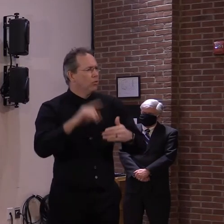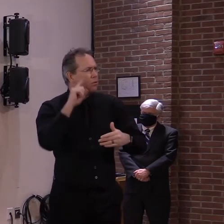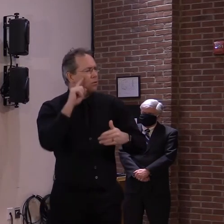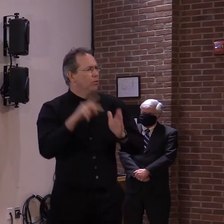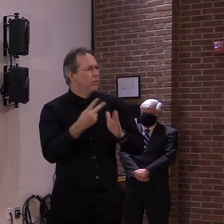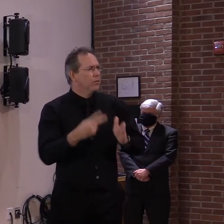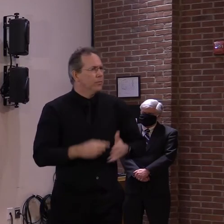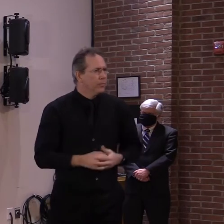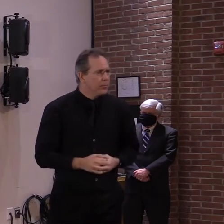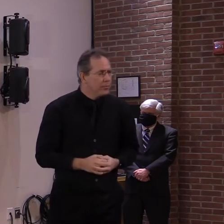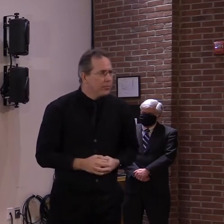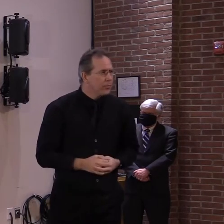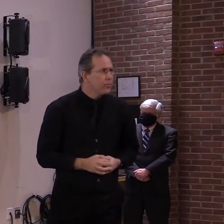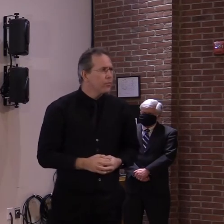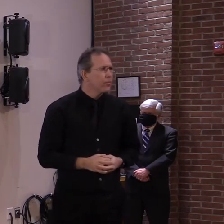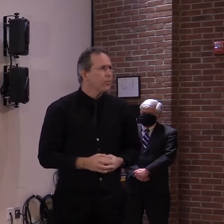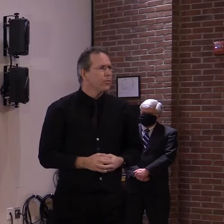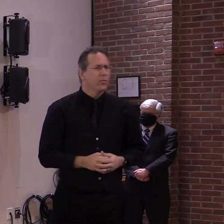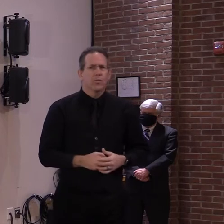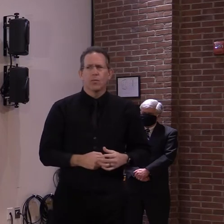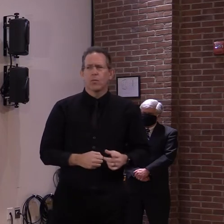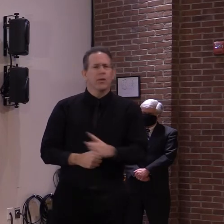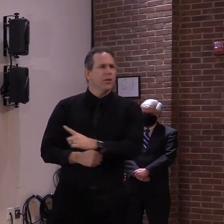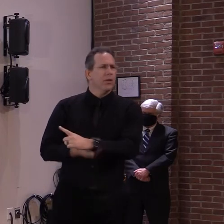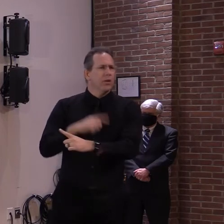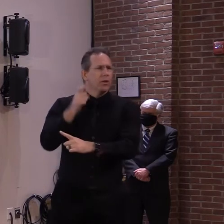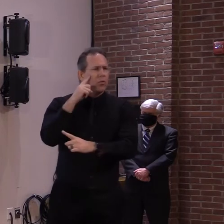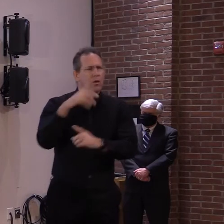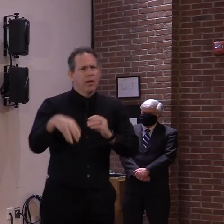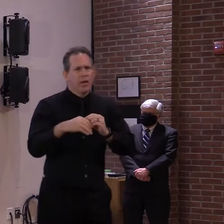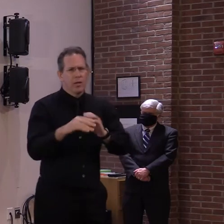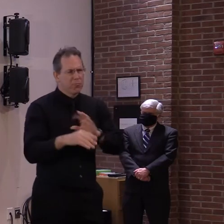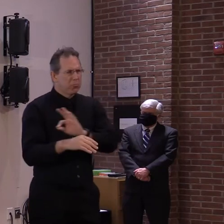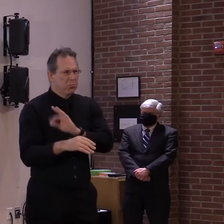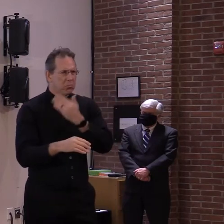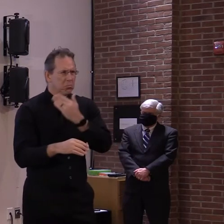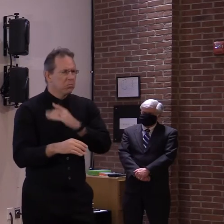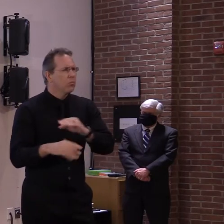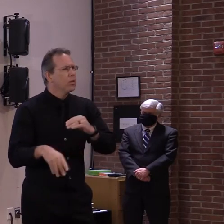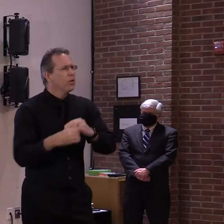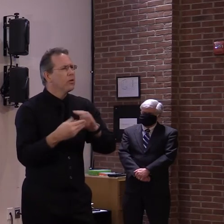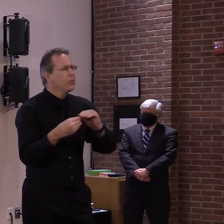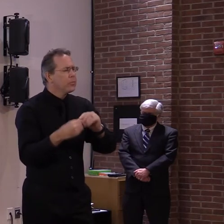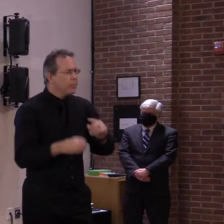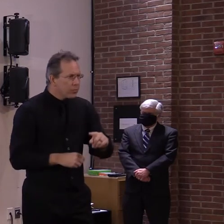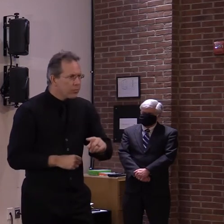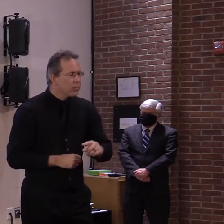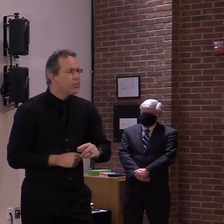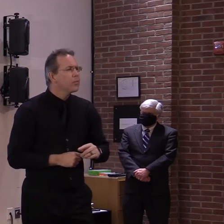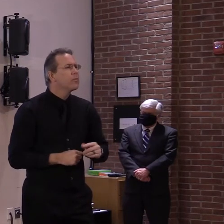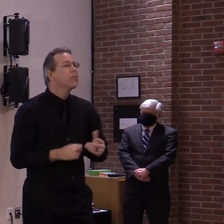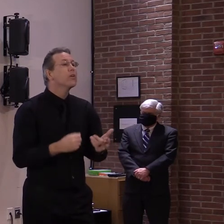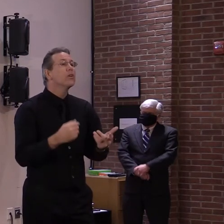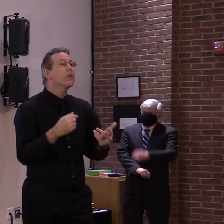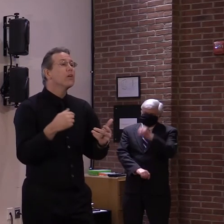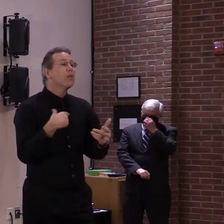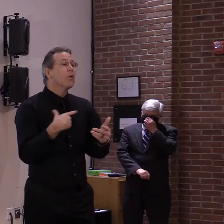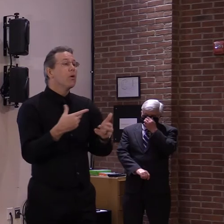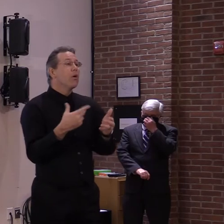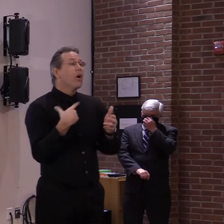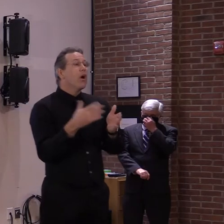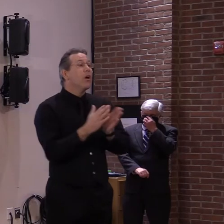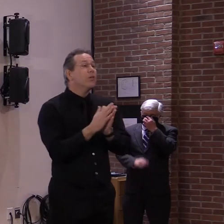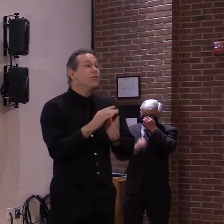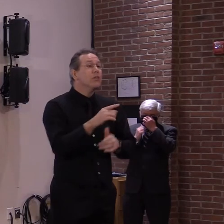As, as well, if I could, uh, go a little bit further with that. There was a request, uh, to use the state house lawn, um, by